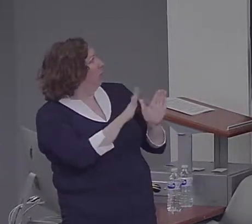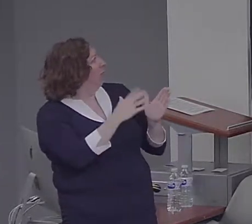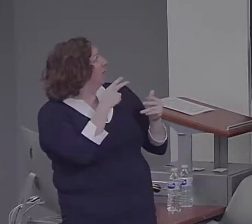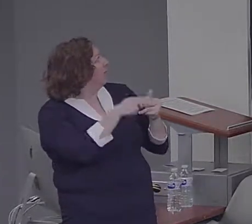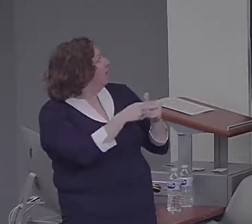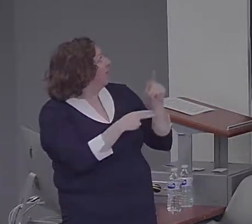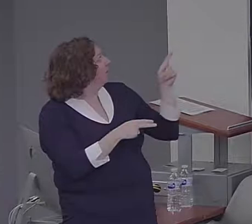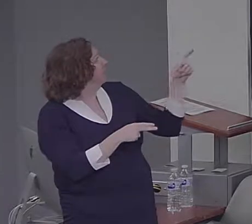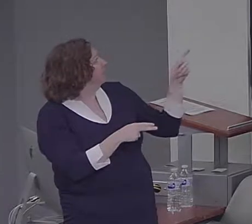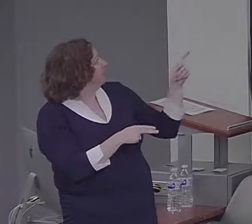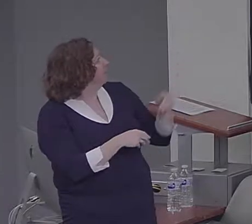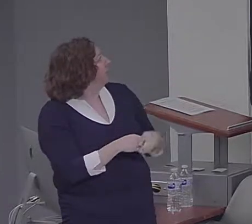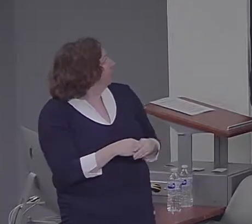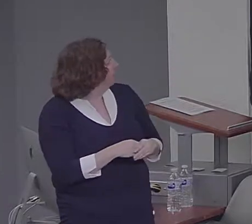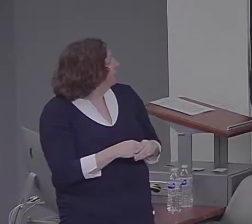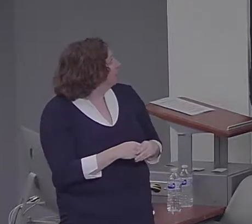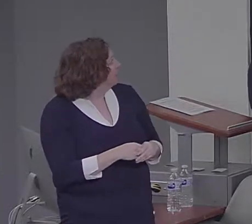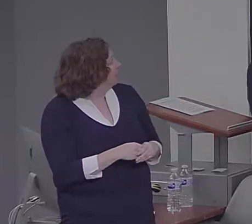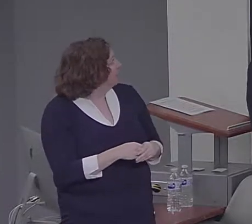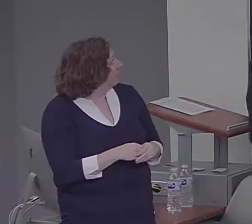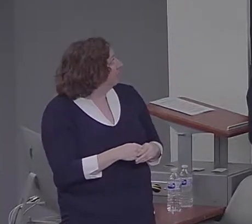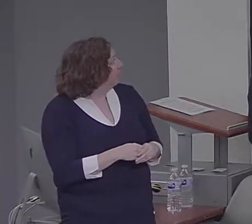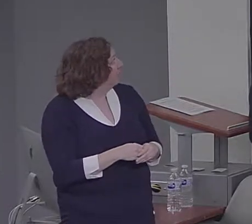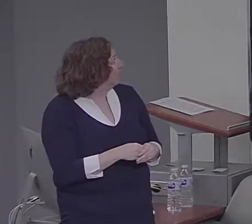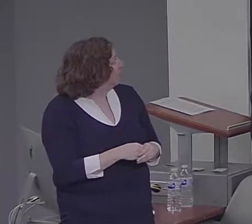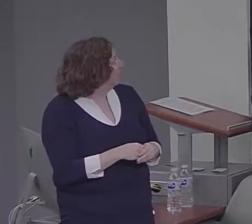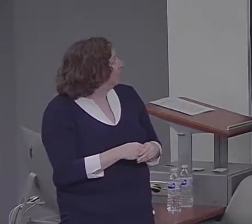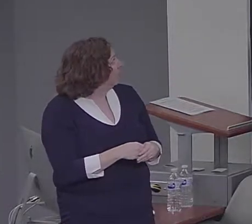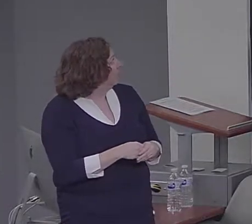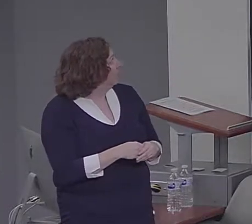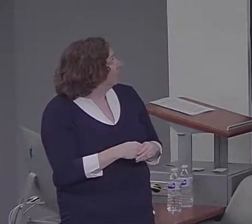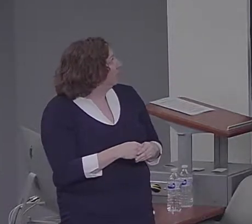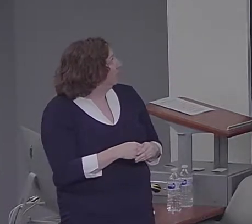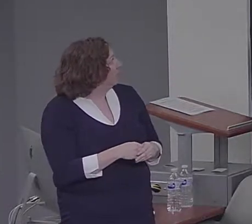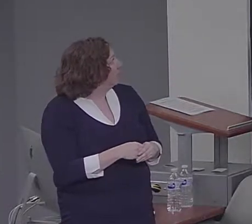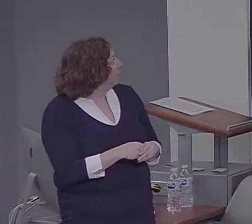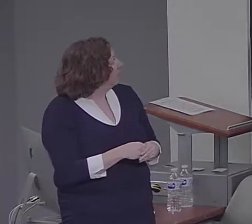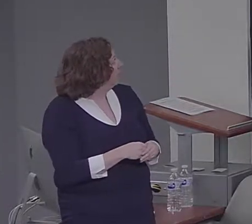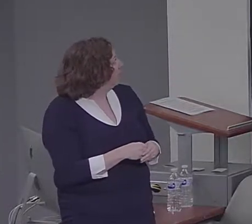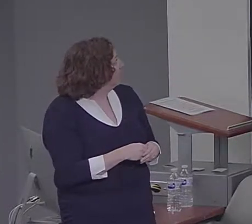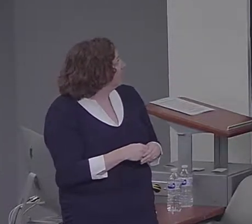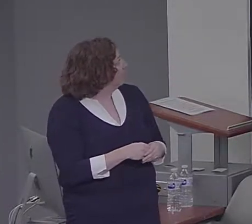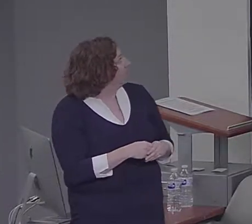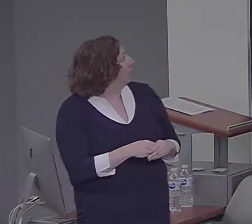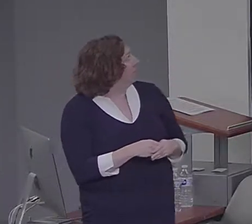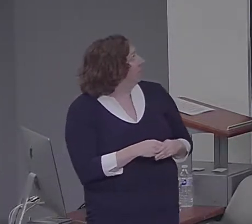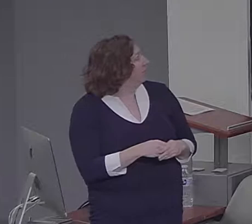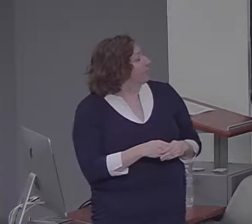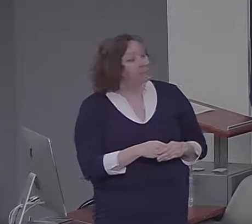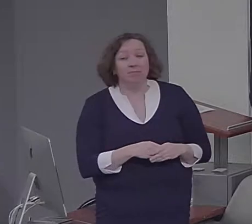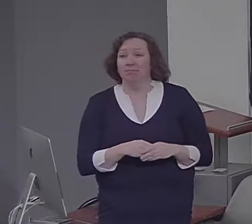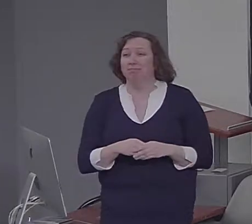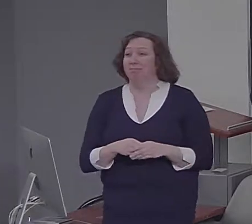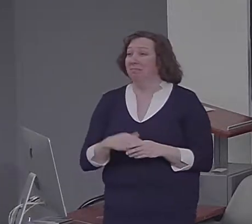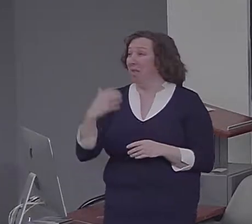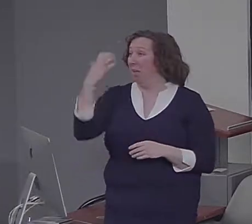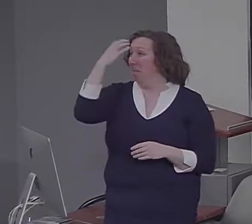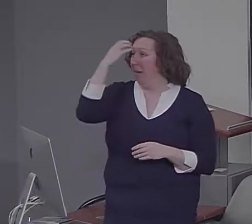notion to get rid of is that memory is primarily or literally reduplicative or reproductive. In a world of